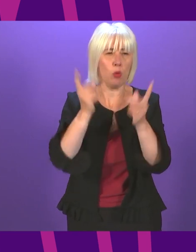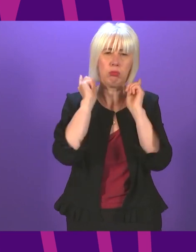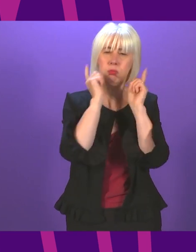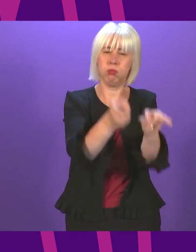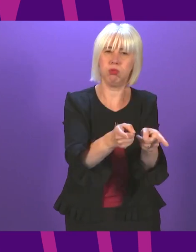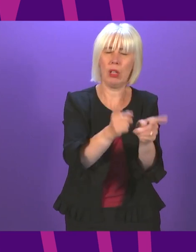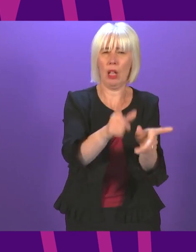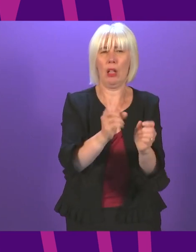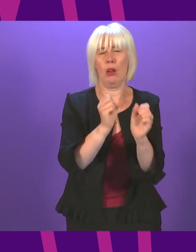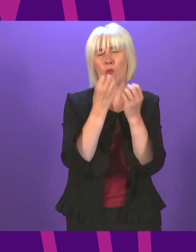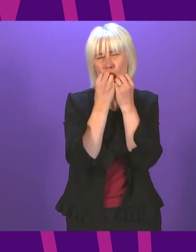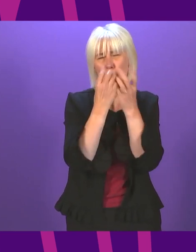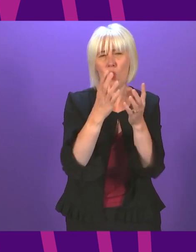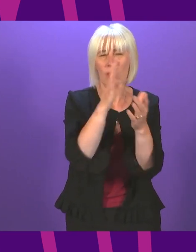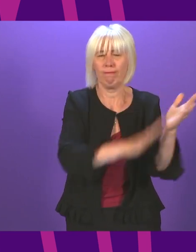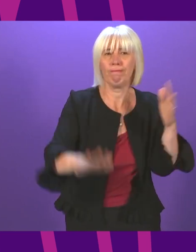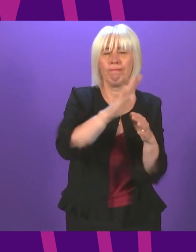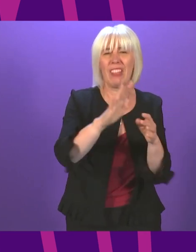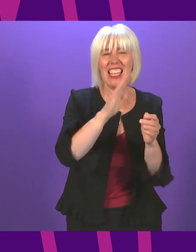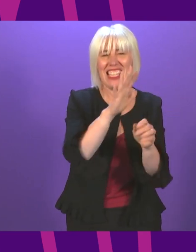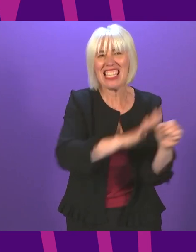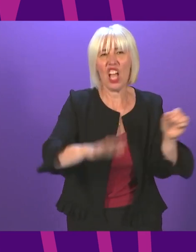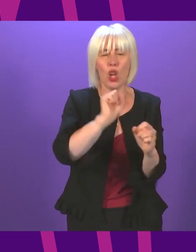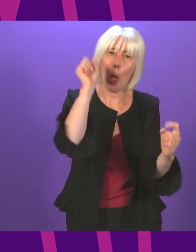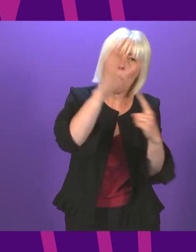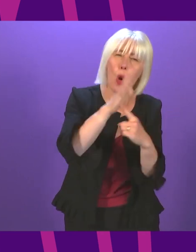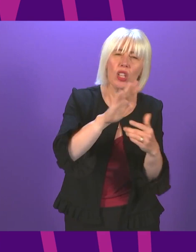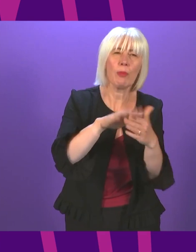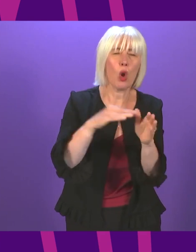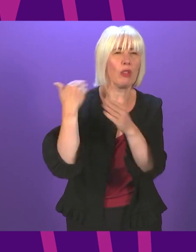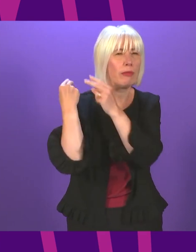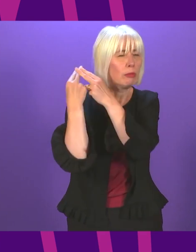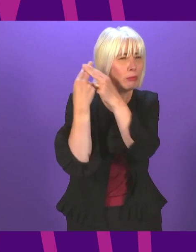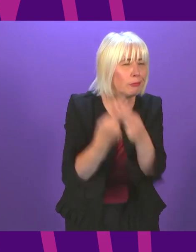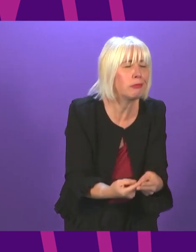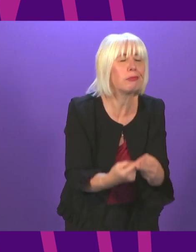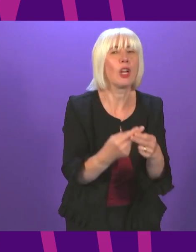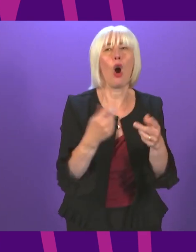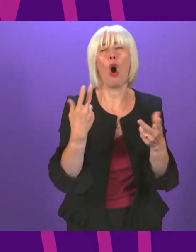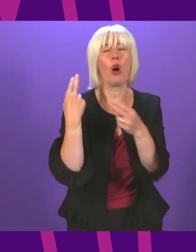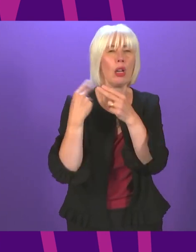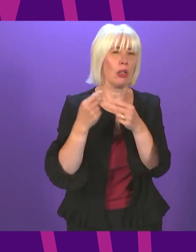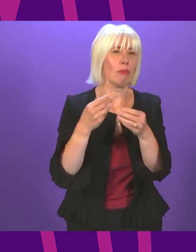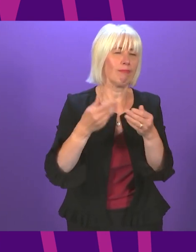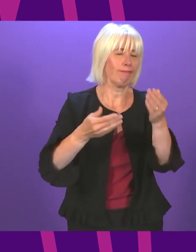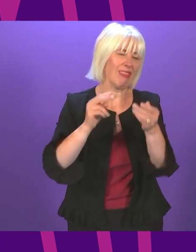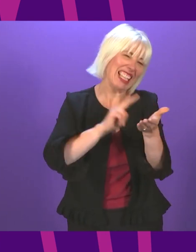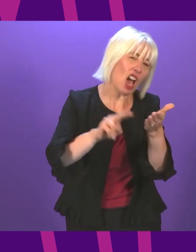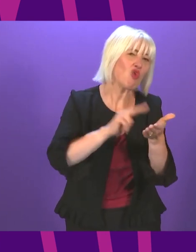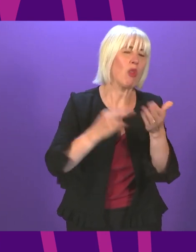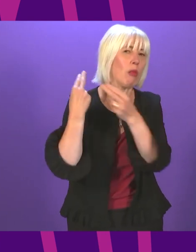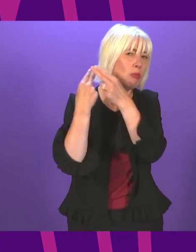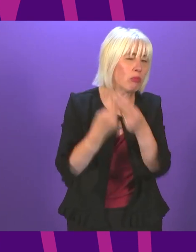is of outstanding national importance because of its natural heritage or a combination of its natural and cultural heritage and has a distinctive